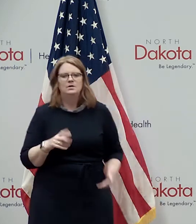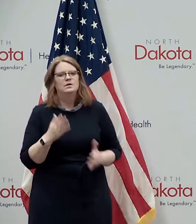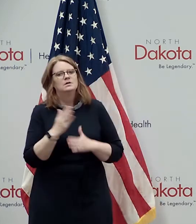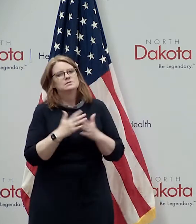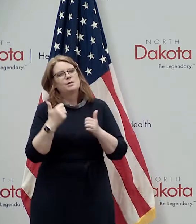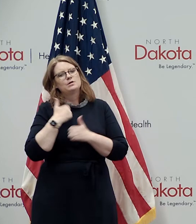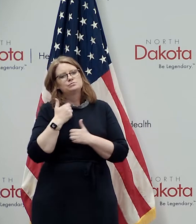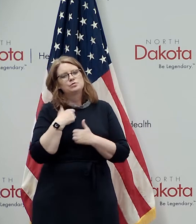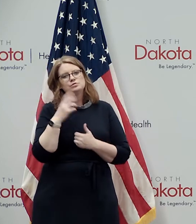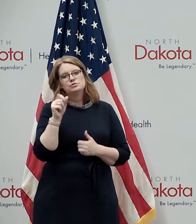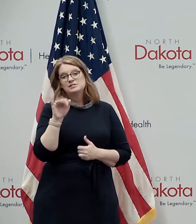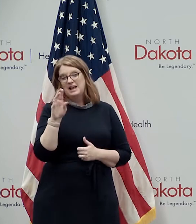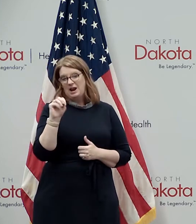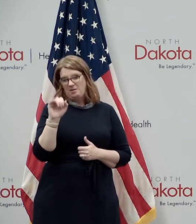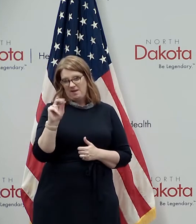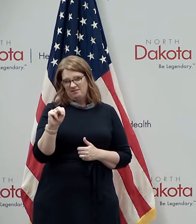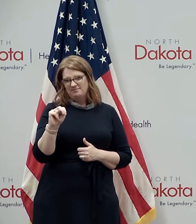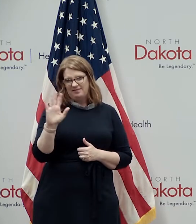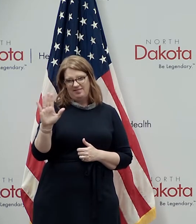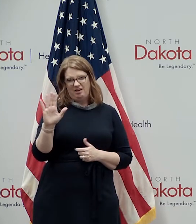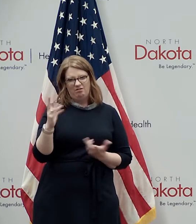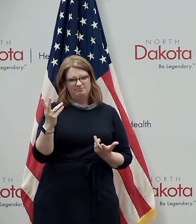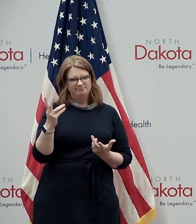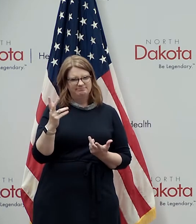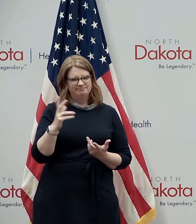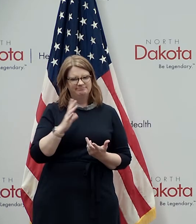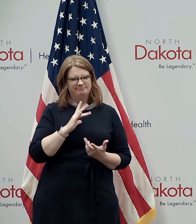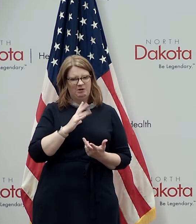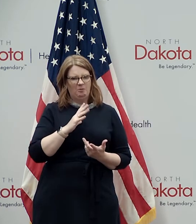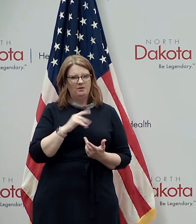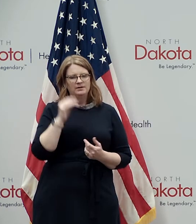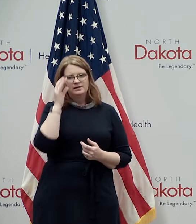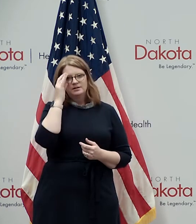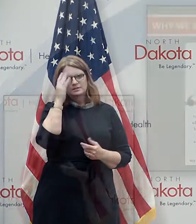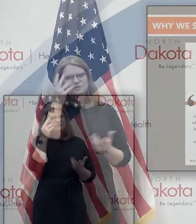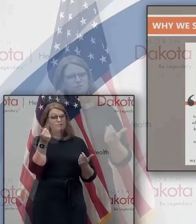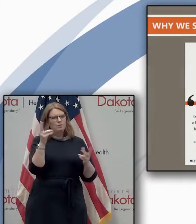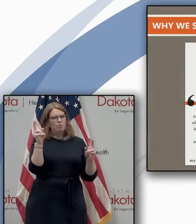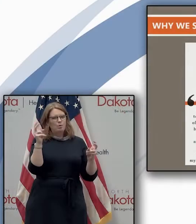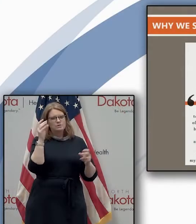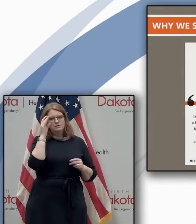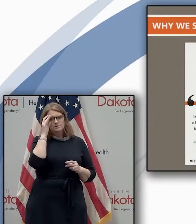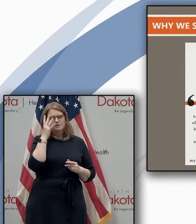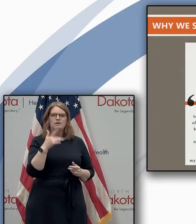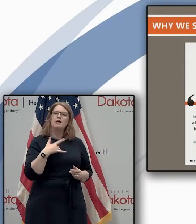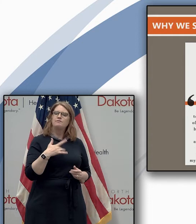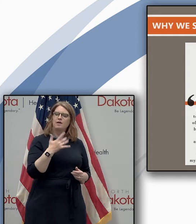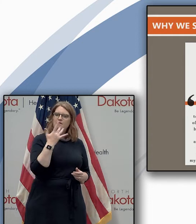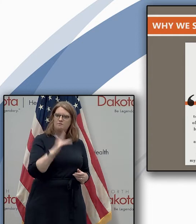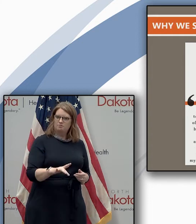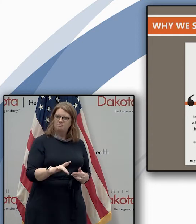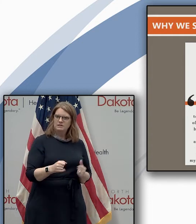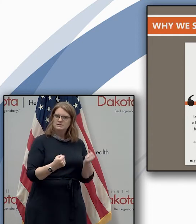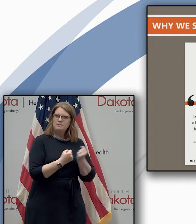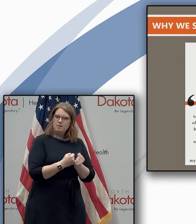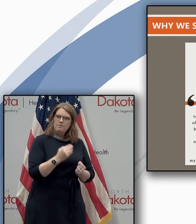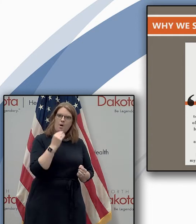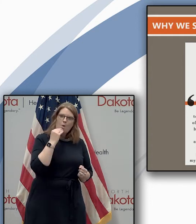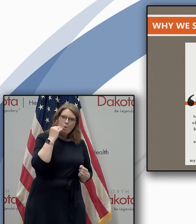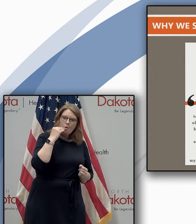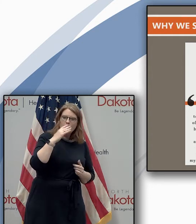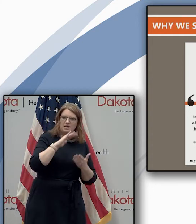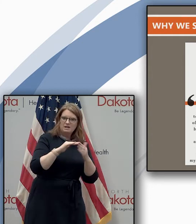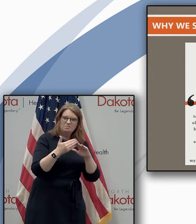is pretty cool and i just want to close with a few quotes here i feel very lucky to support my home and surrounding